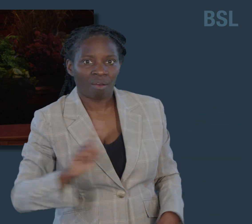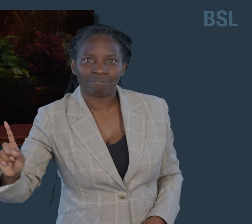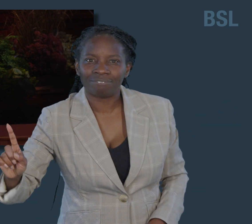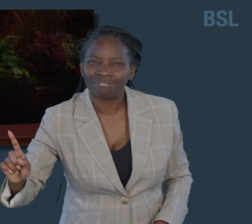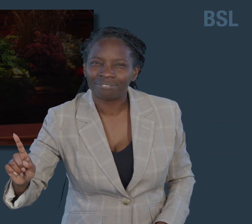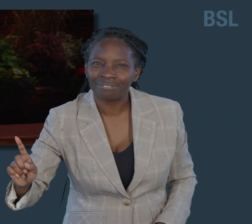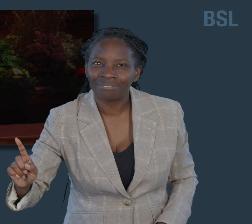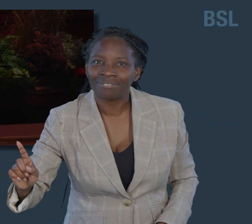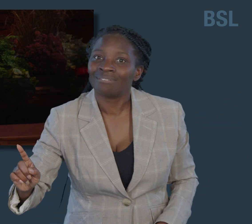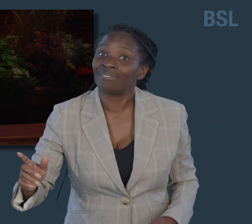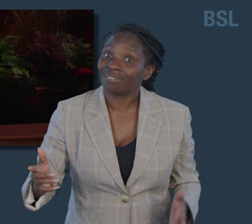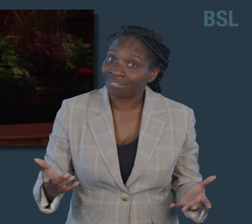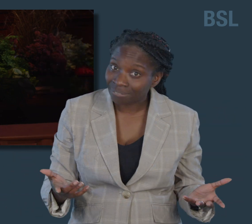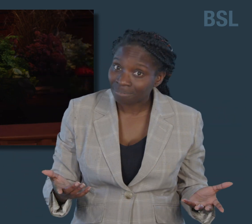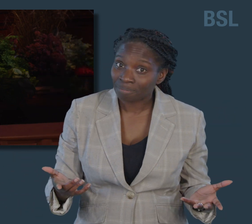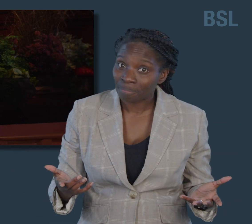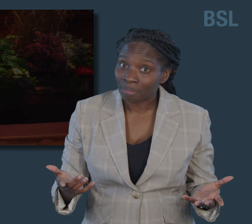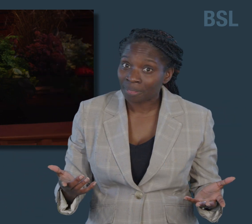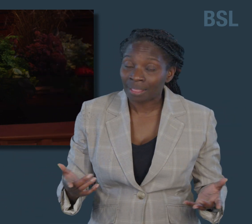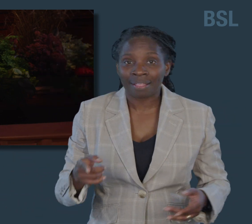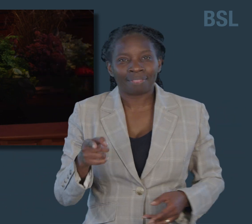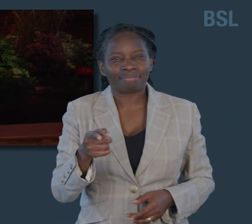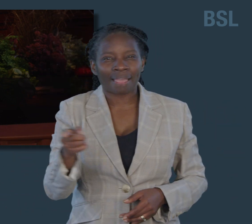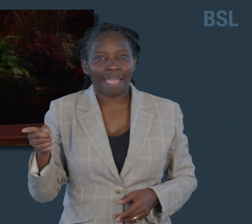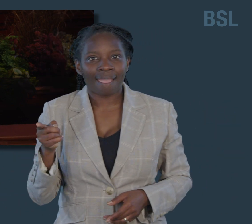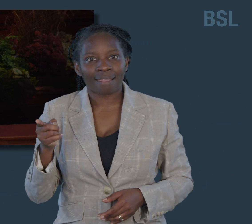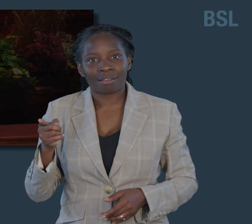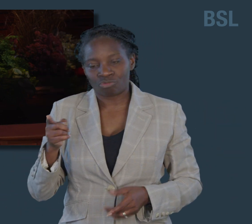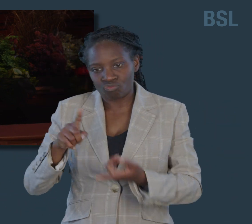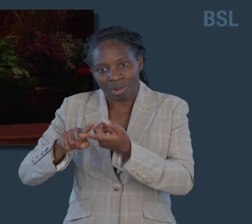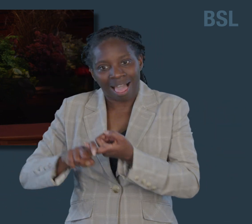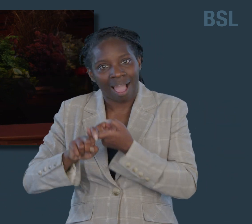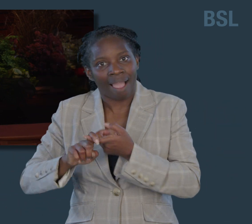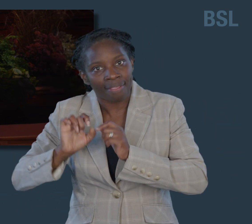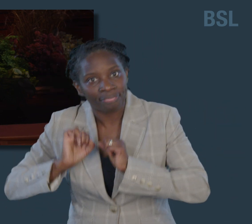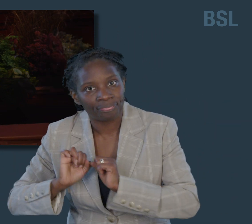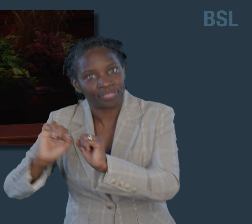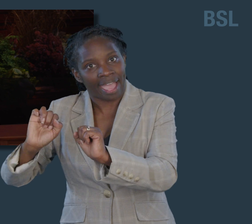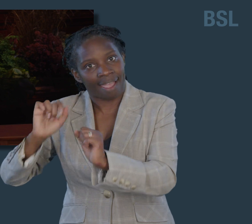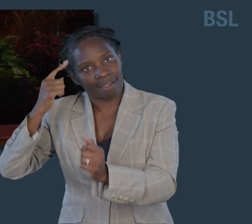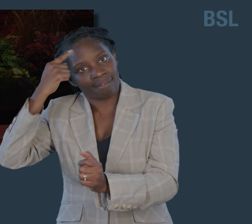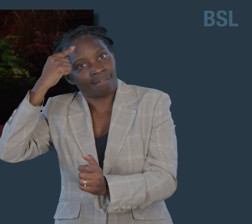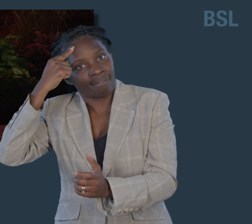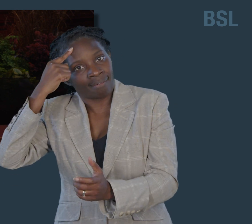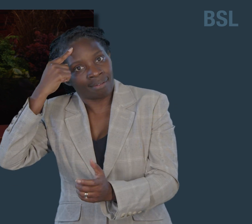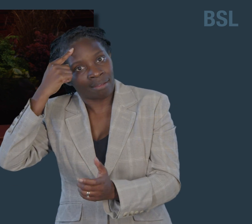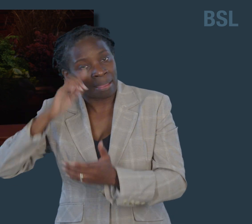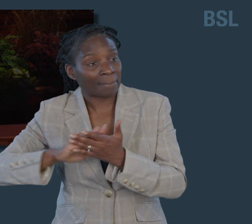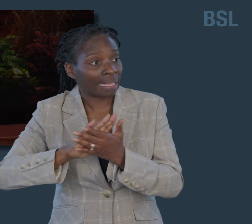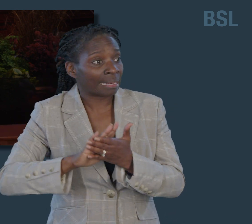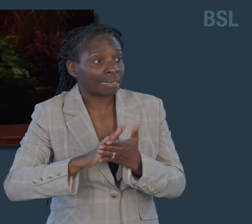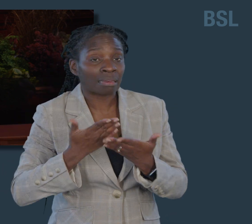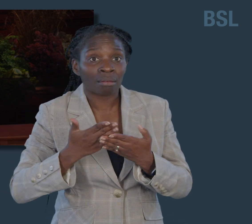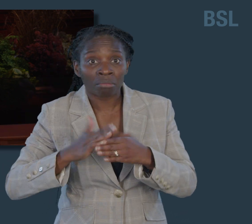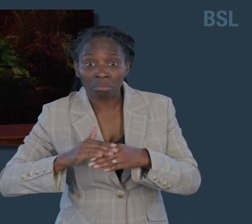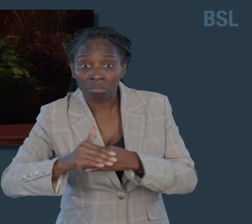So, trusting their own judgment, they walked away, denying themselves blessings that would have come had they stayed.